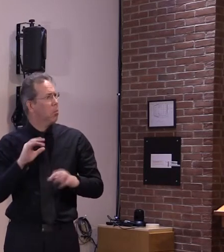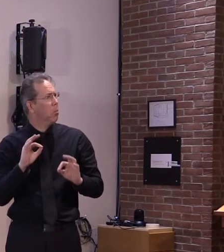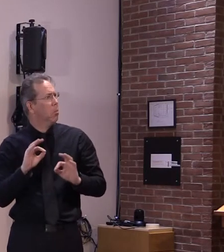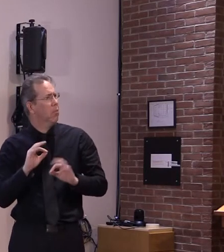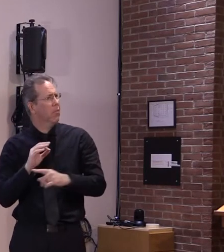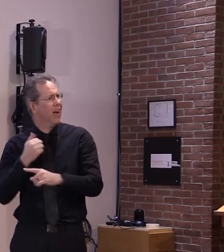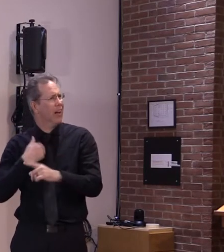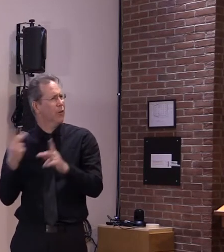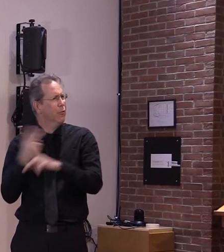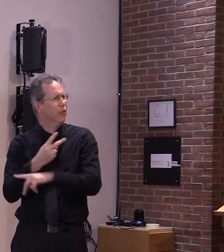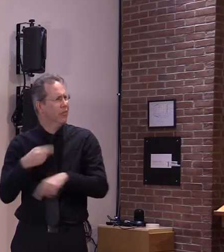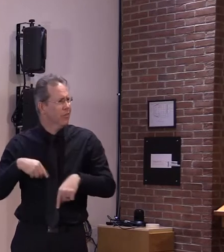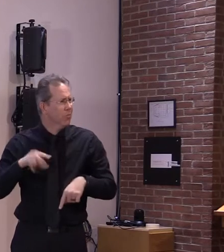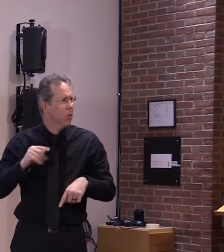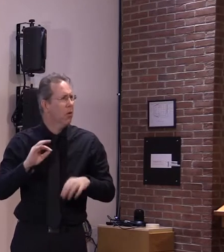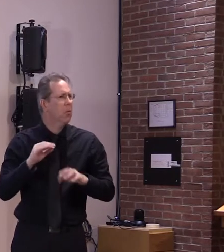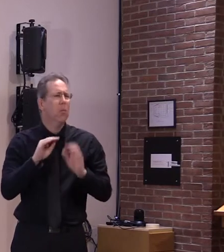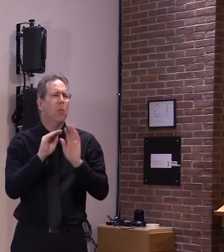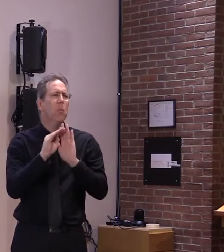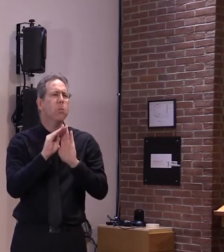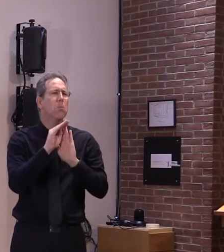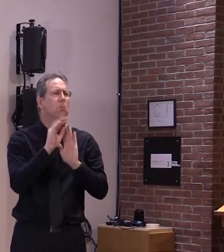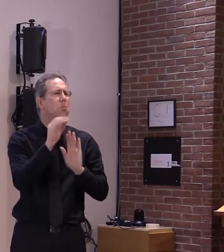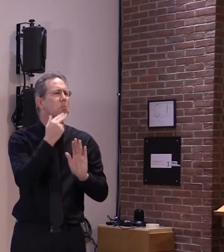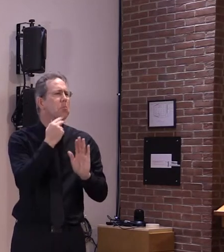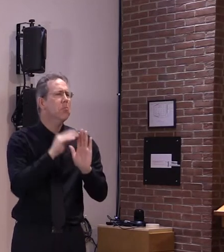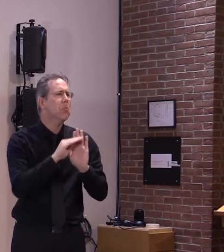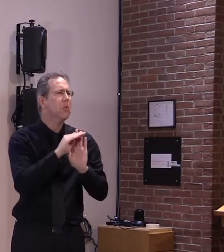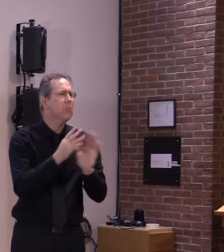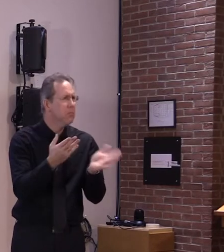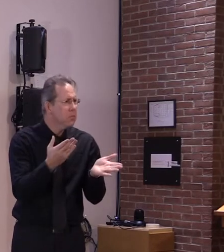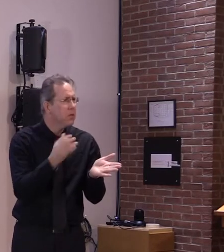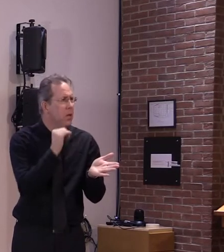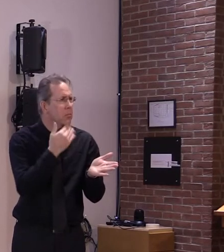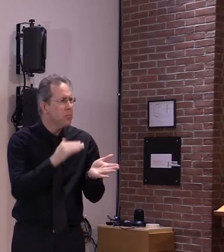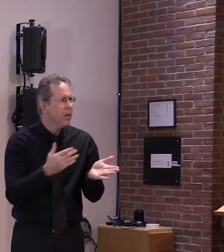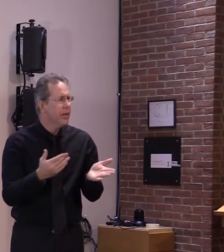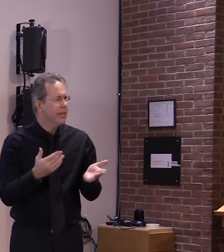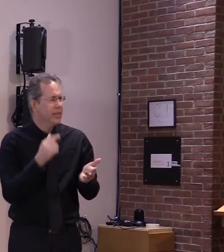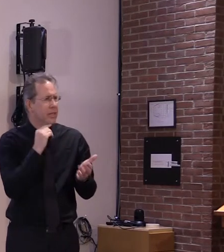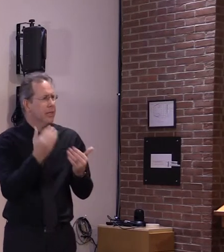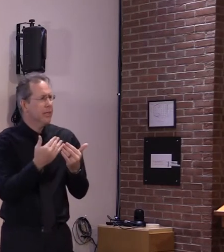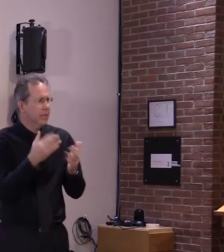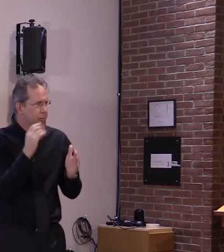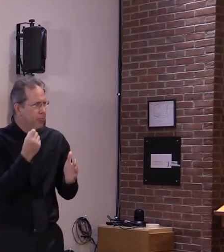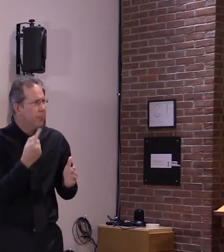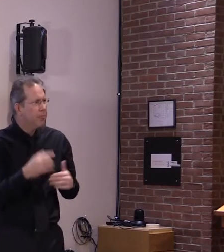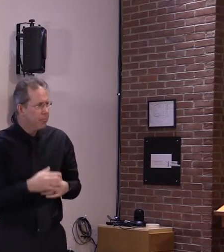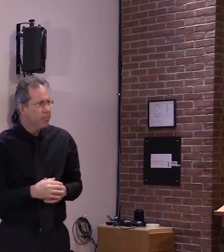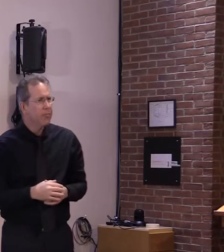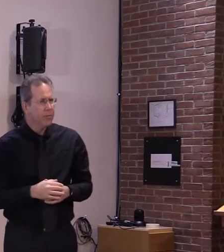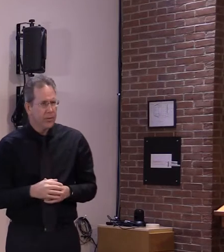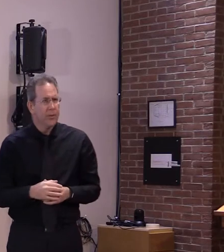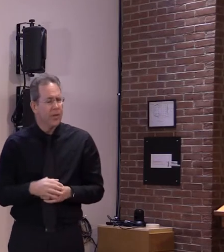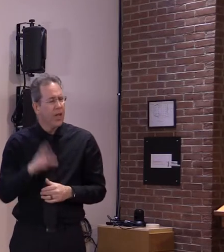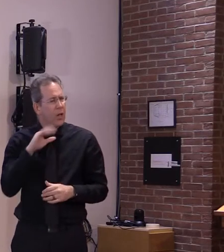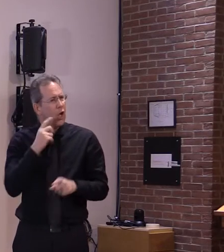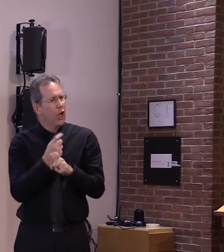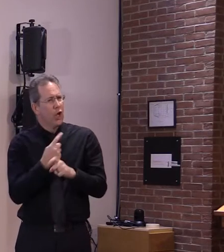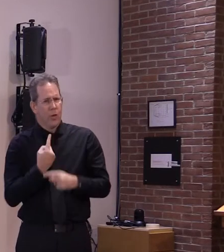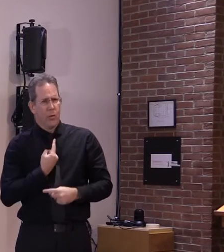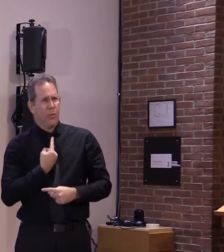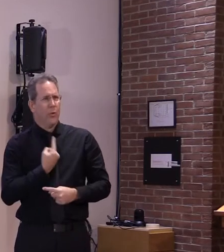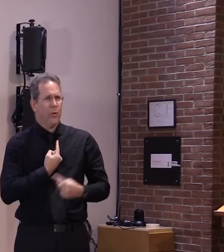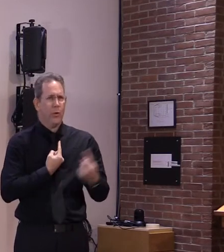so difficult and challenging but truly are paying off turning to our vermont numbers we